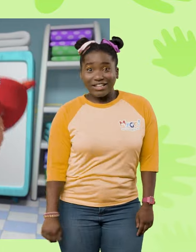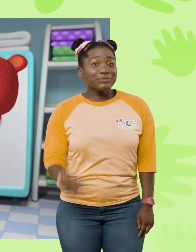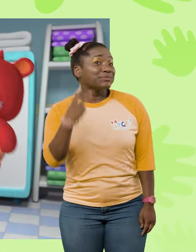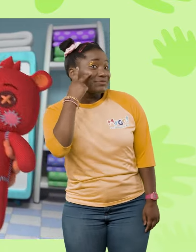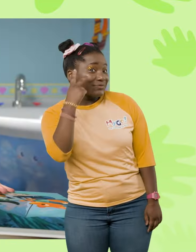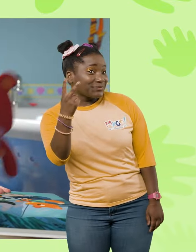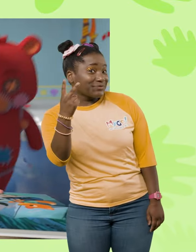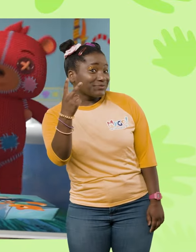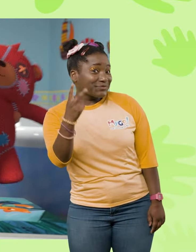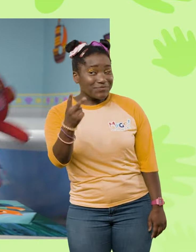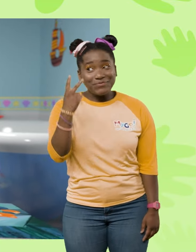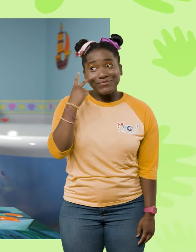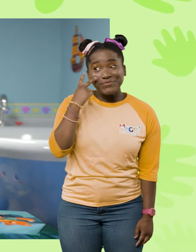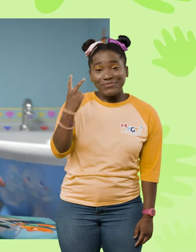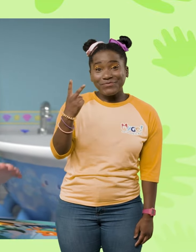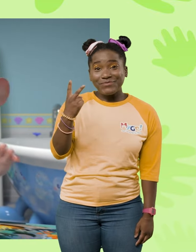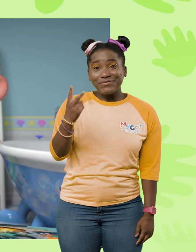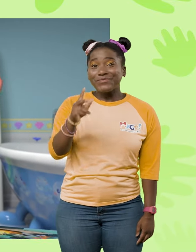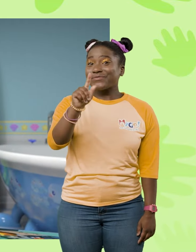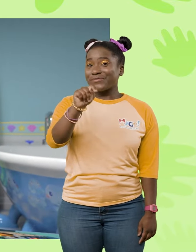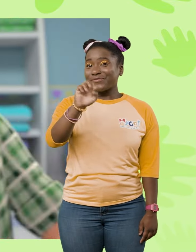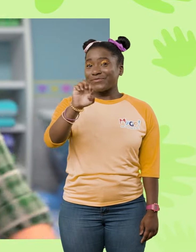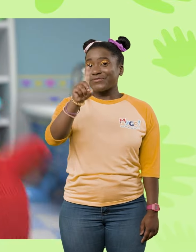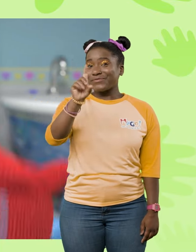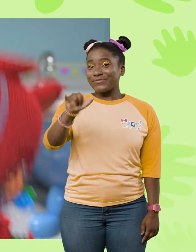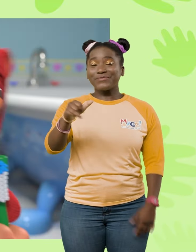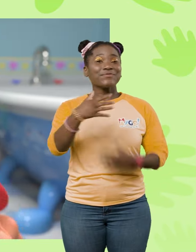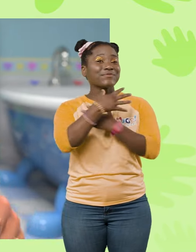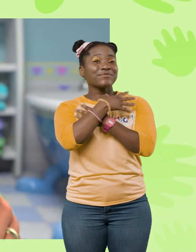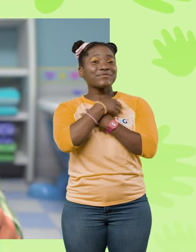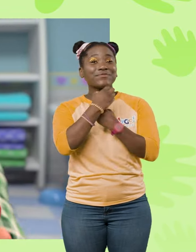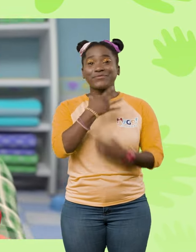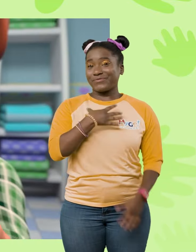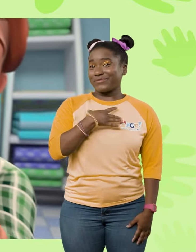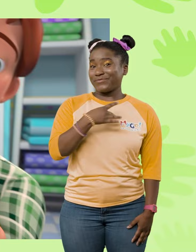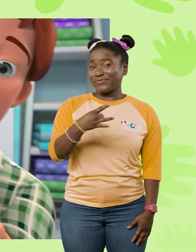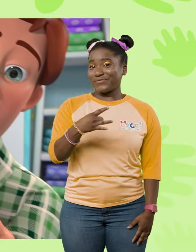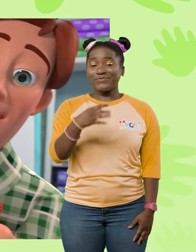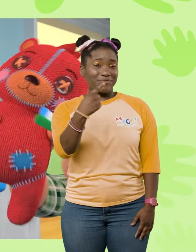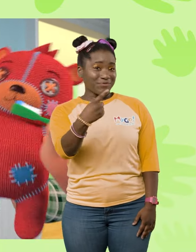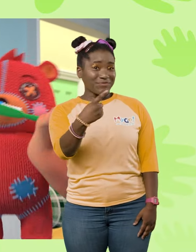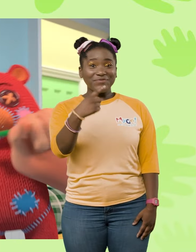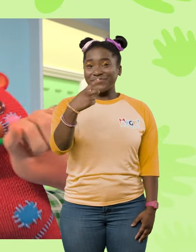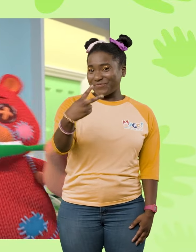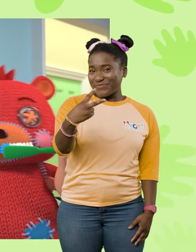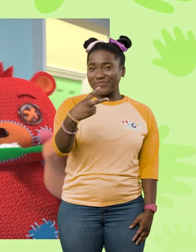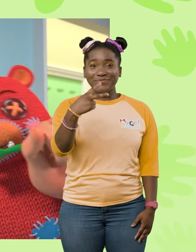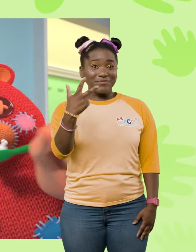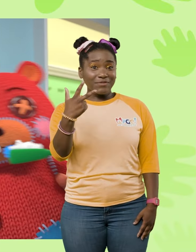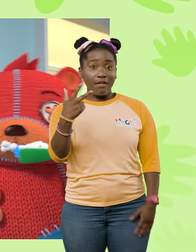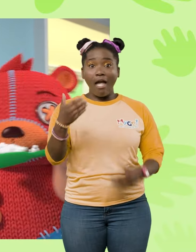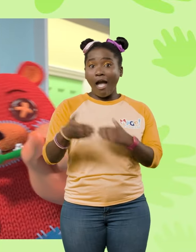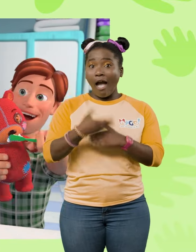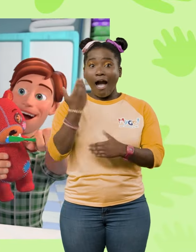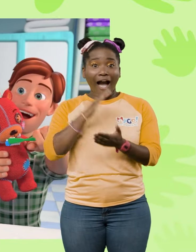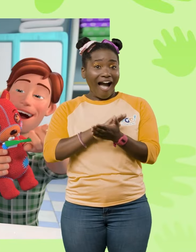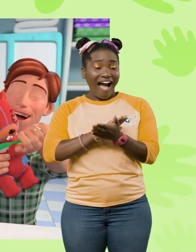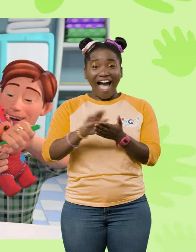See, see, Teddy likes to brush. One, two, three, almost